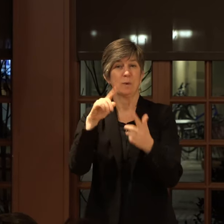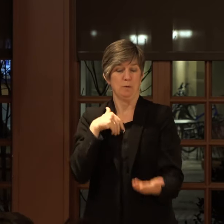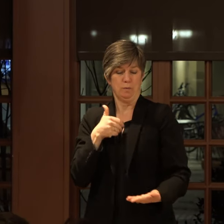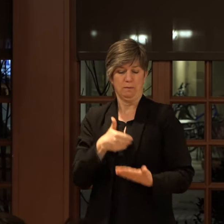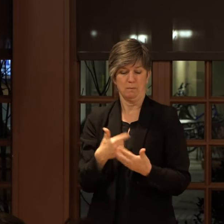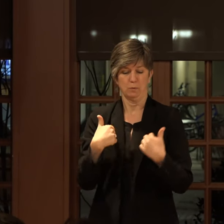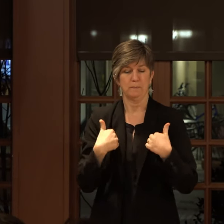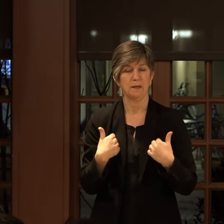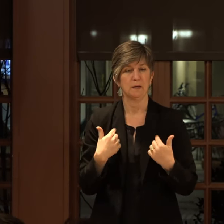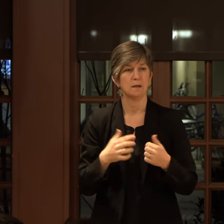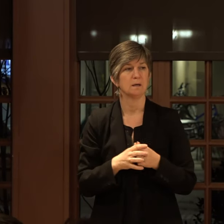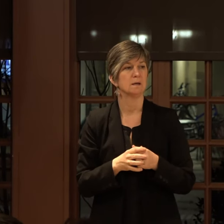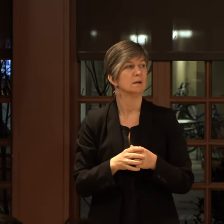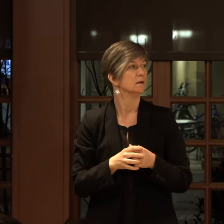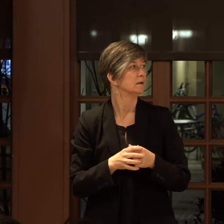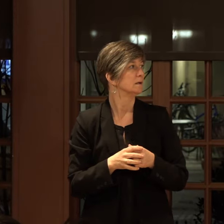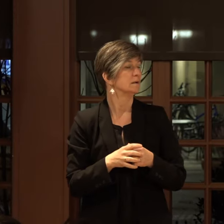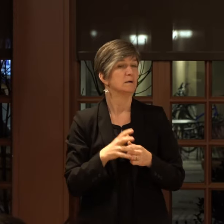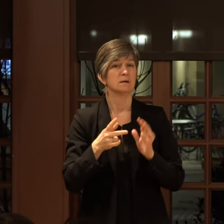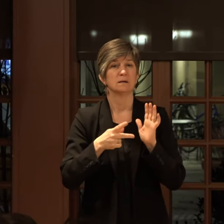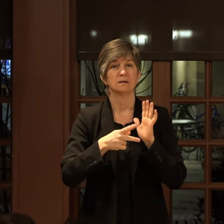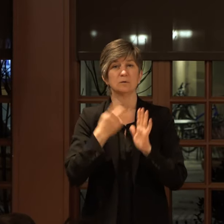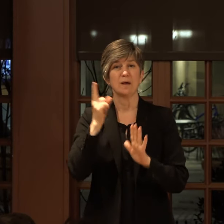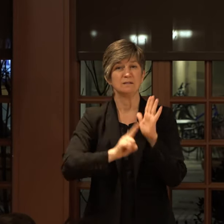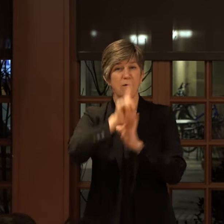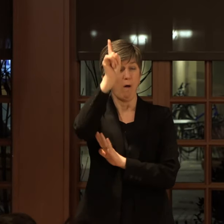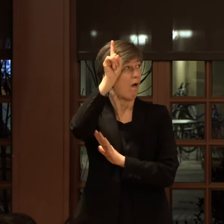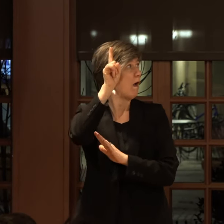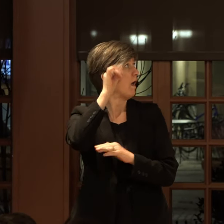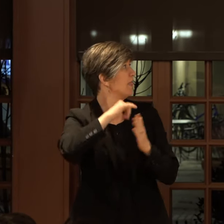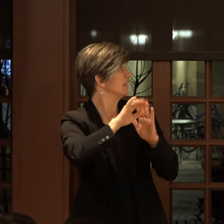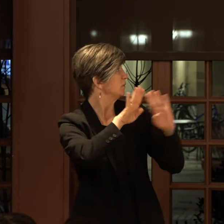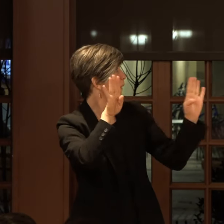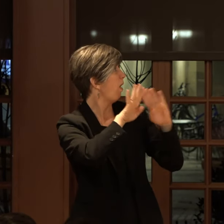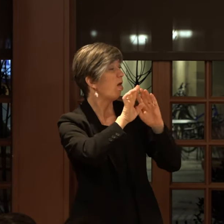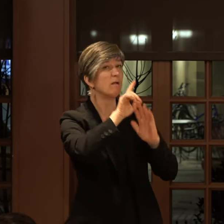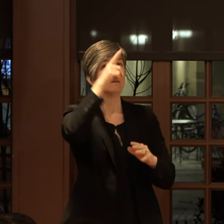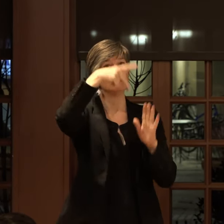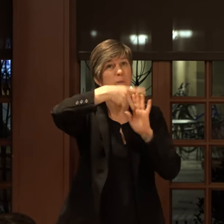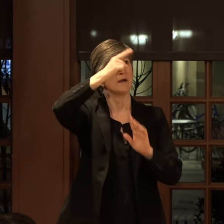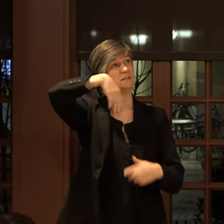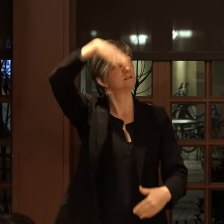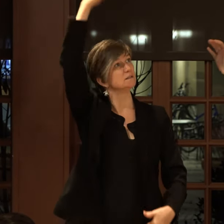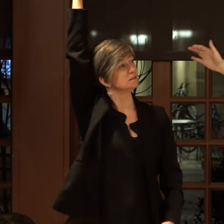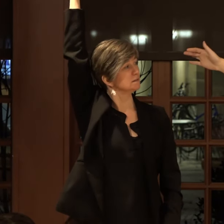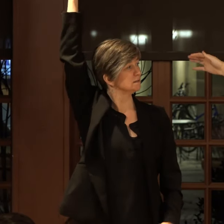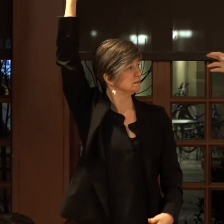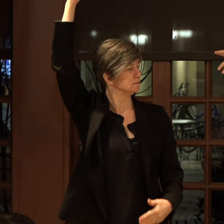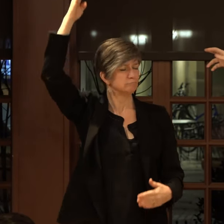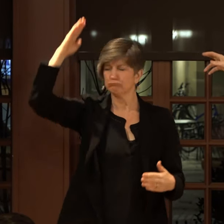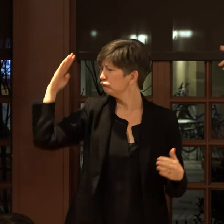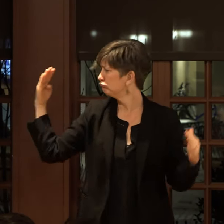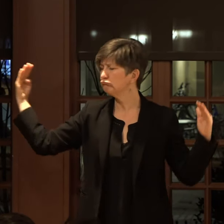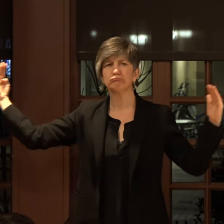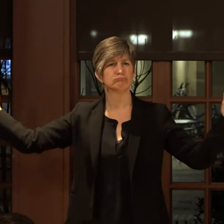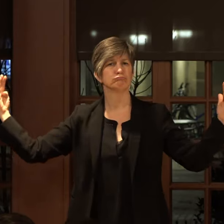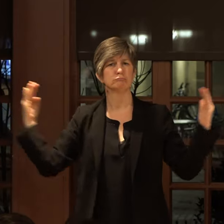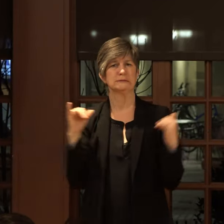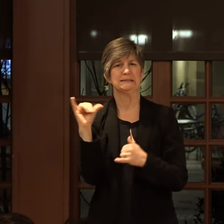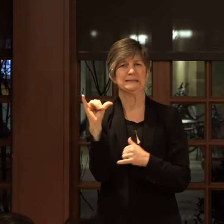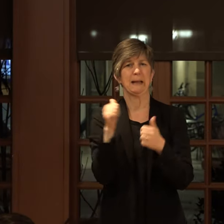probably twice as high as this wall here and about as wide.